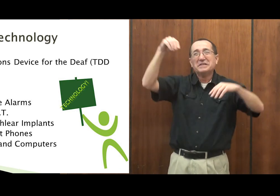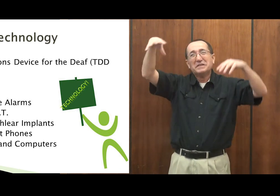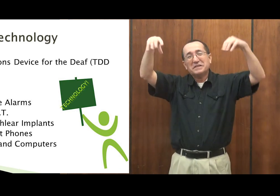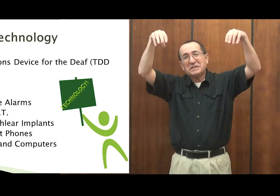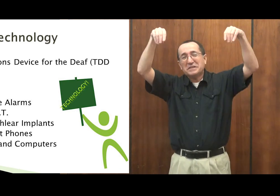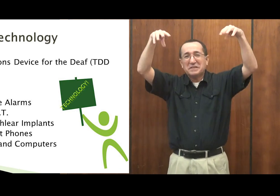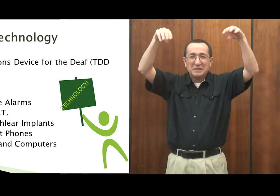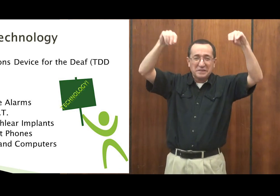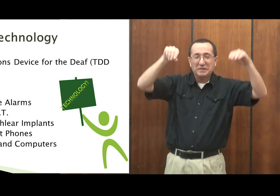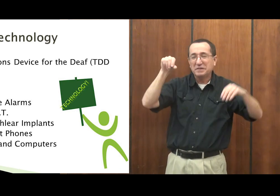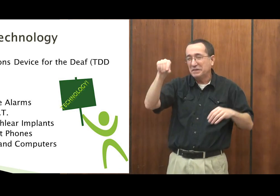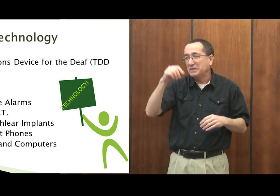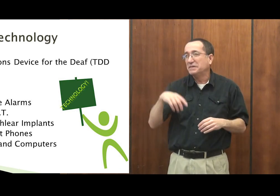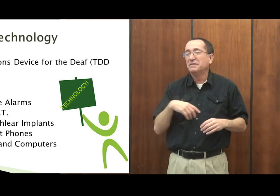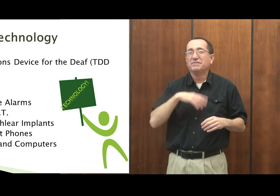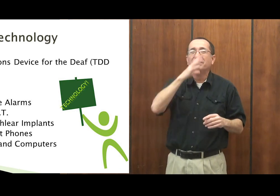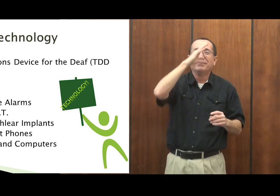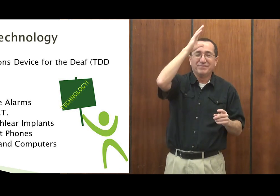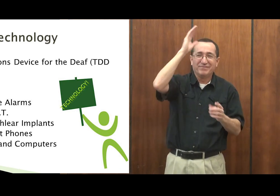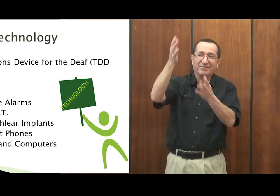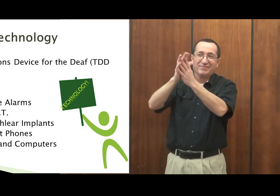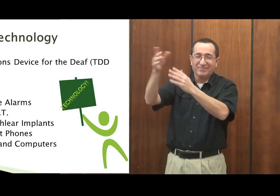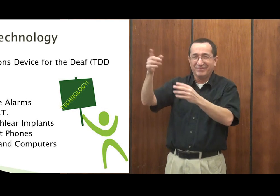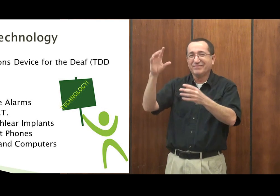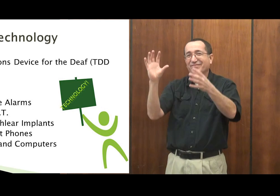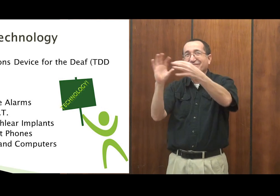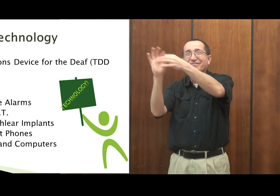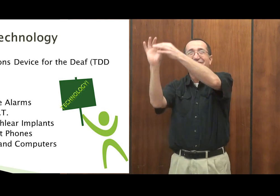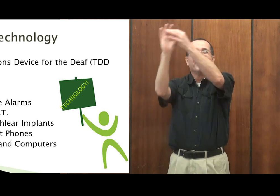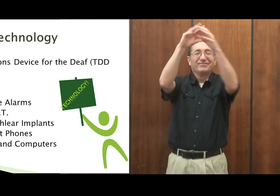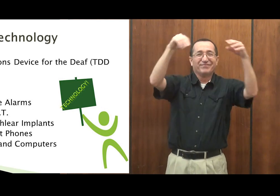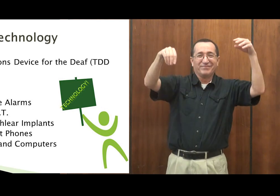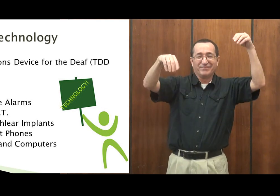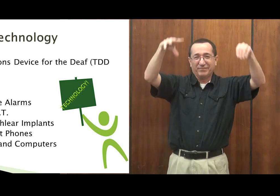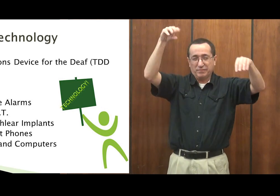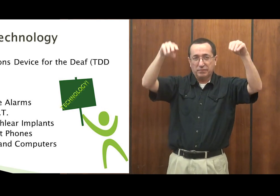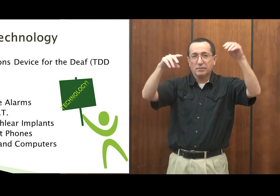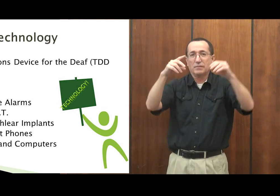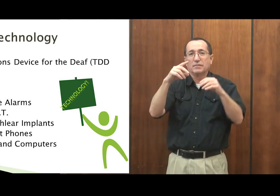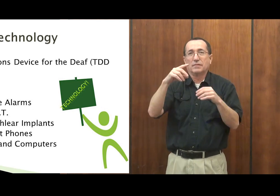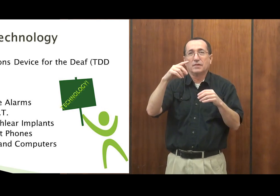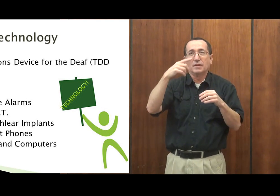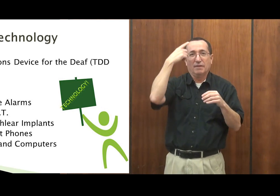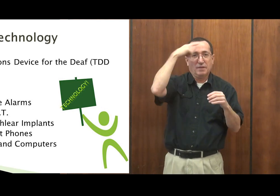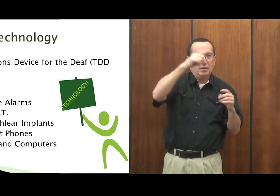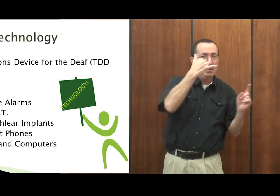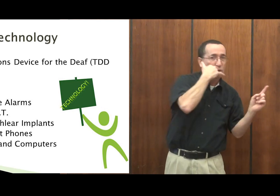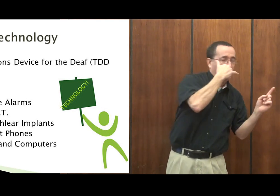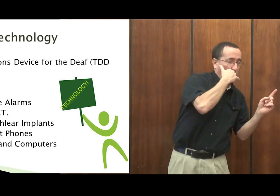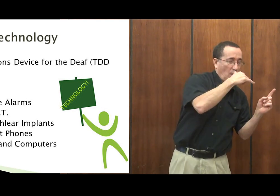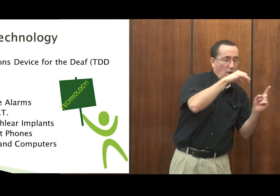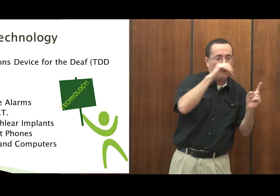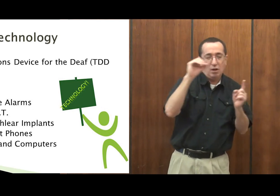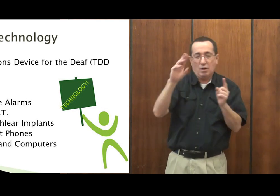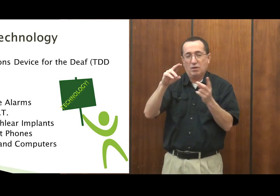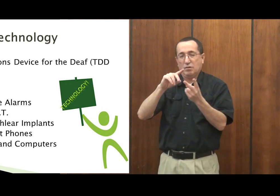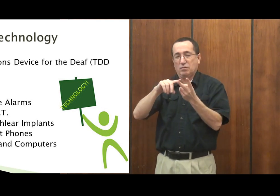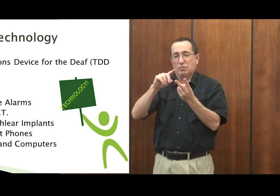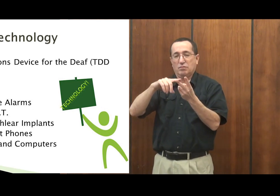things are so much better. We have lights that flash. And my parents, they connected lights all over the house. We had a light for the phone.